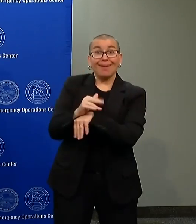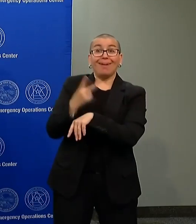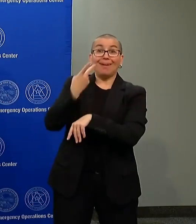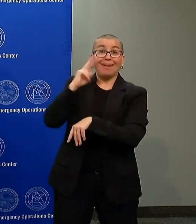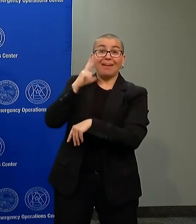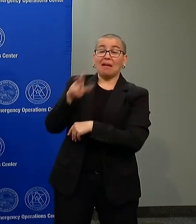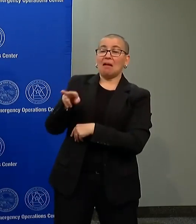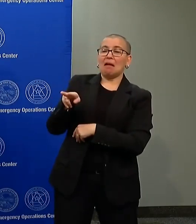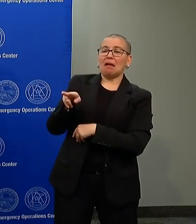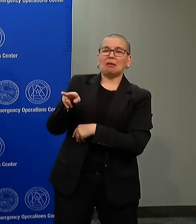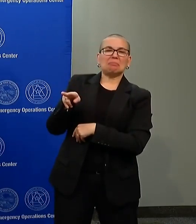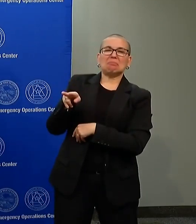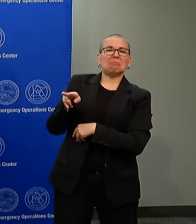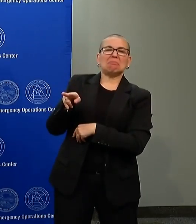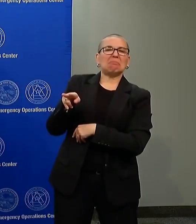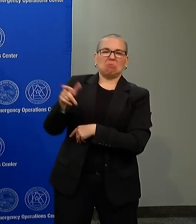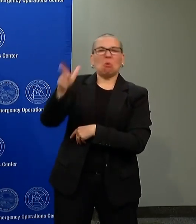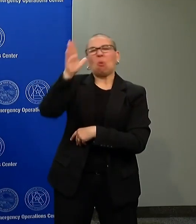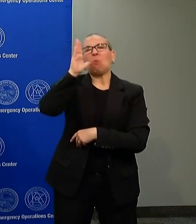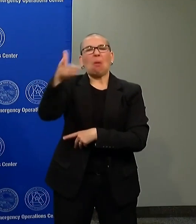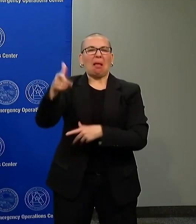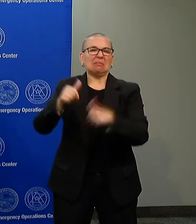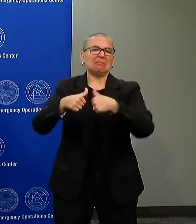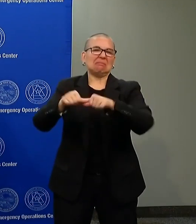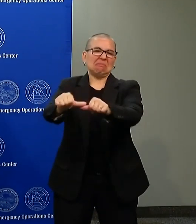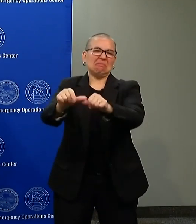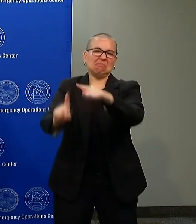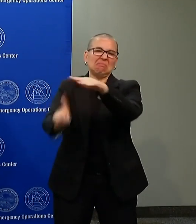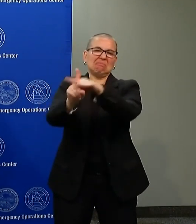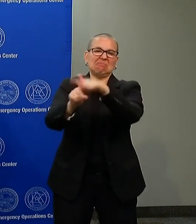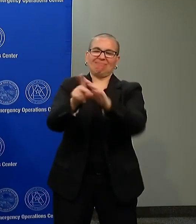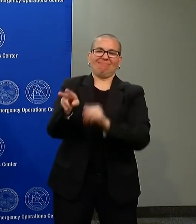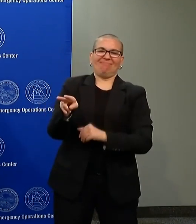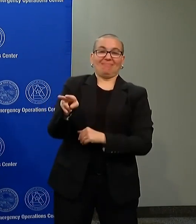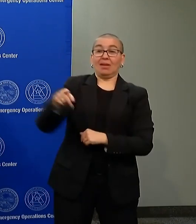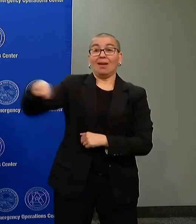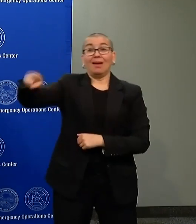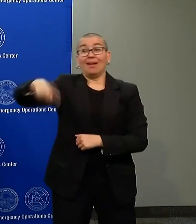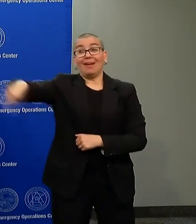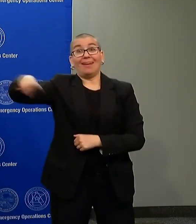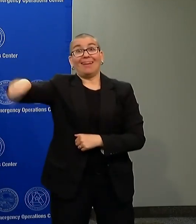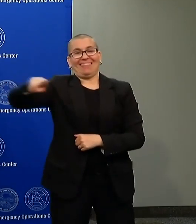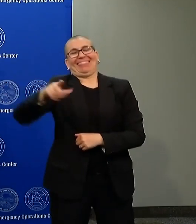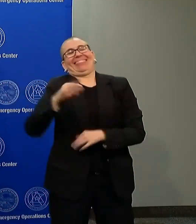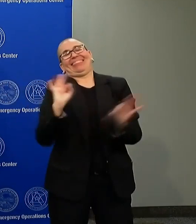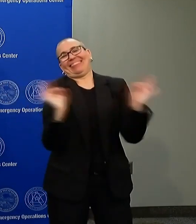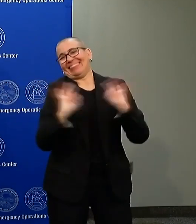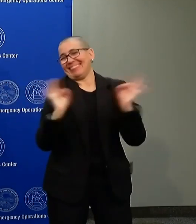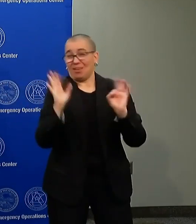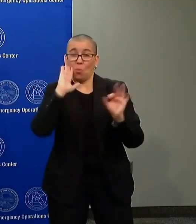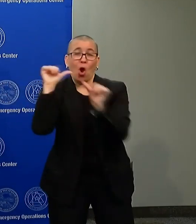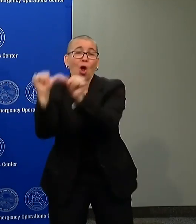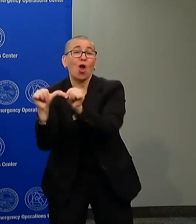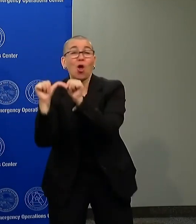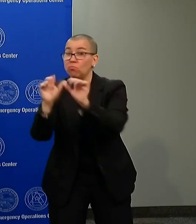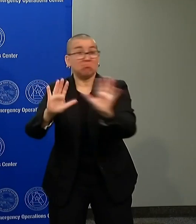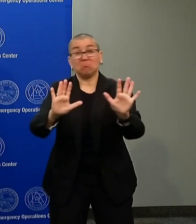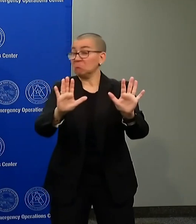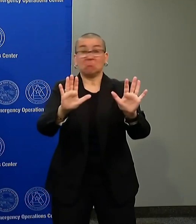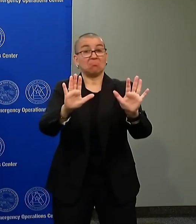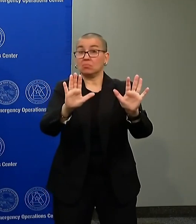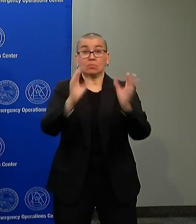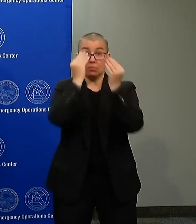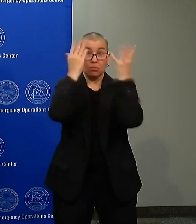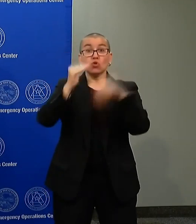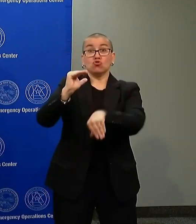destructive and wrong of what they did. This is the challenge they were looking for. The call will go out to join and the